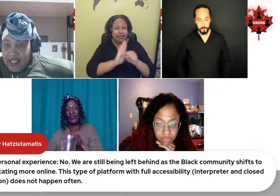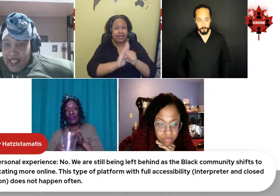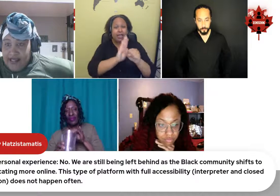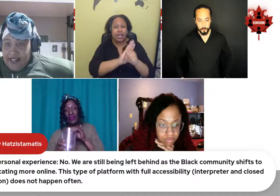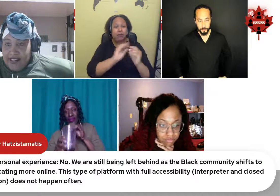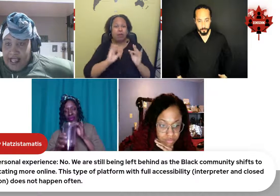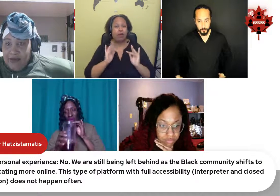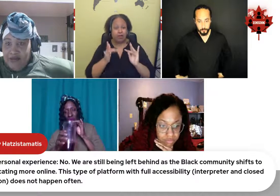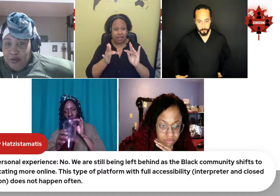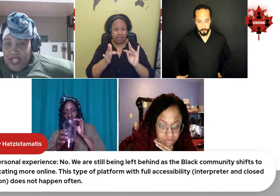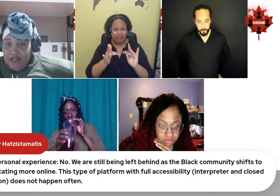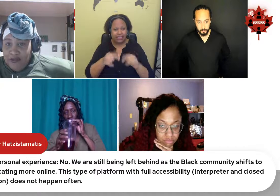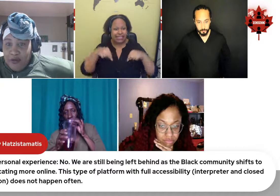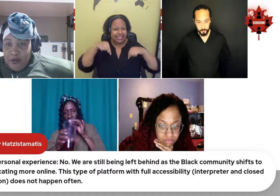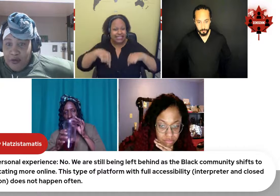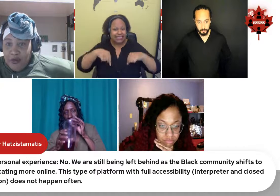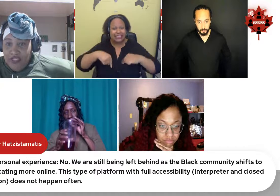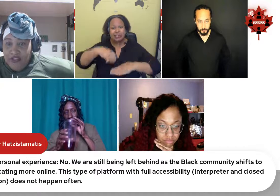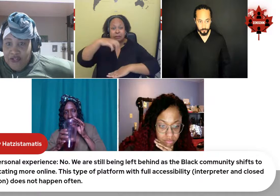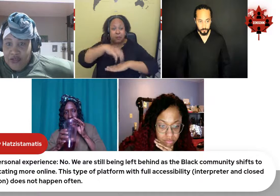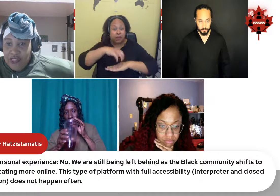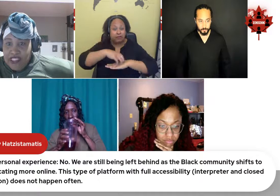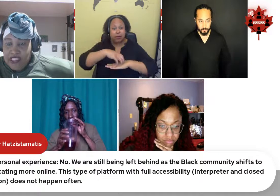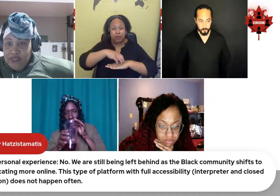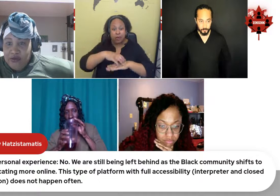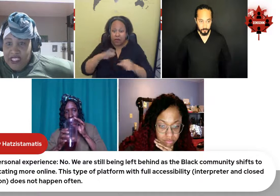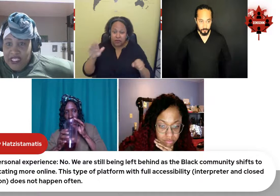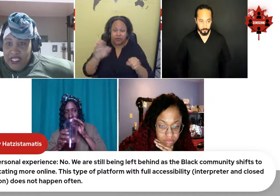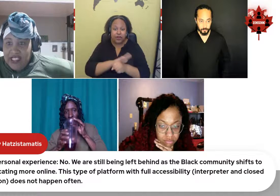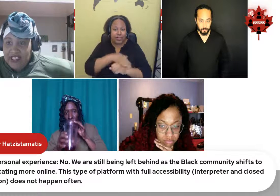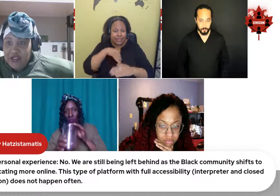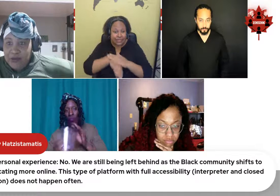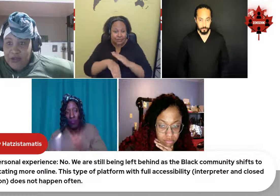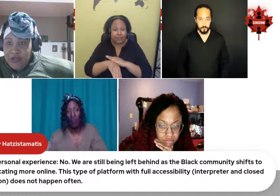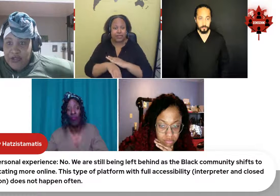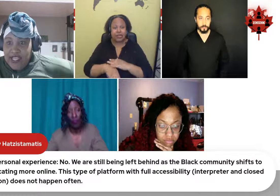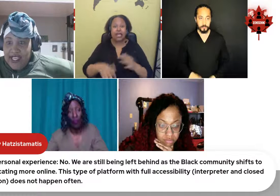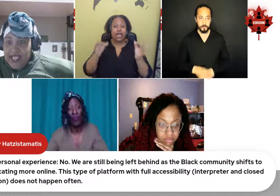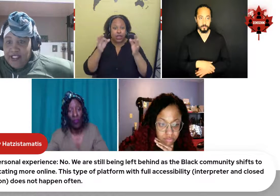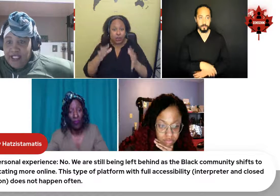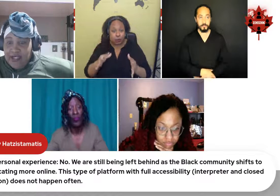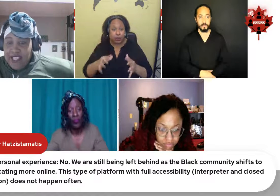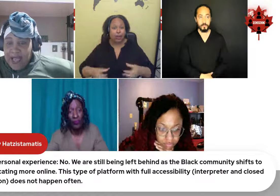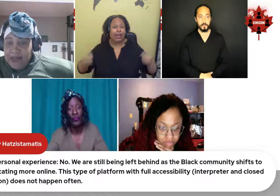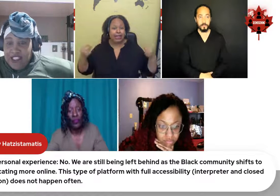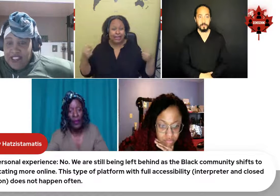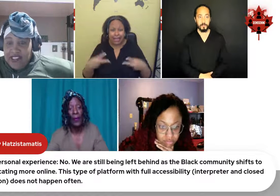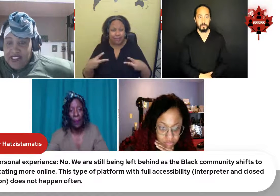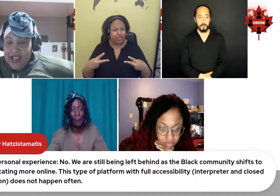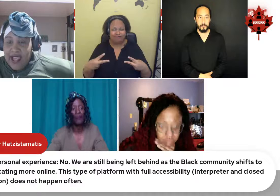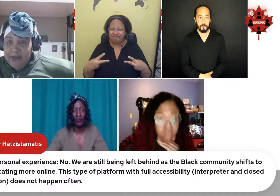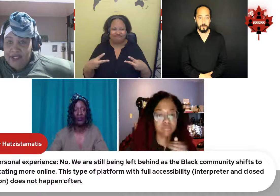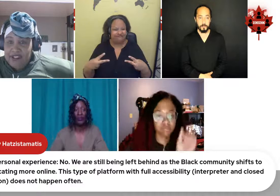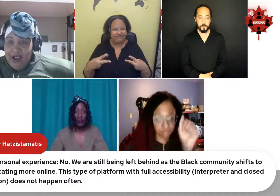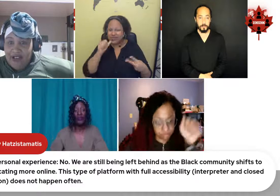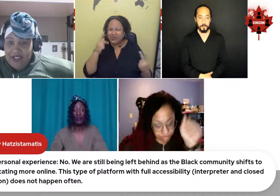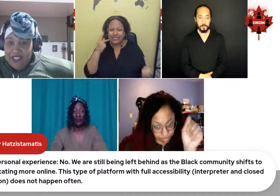This type of platform with full accessibility interpreter and closed caption does not happen often.